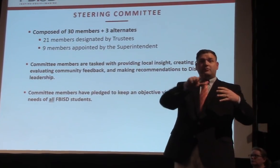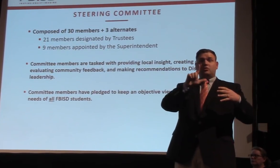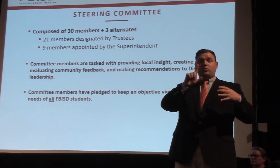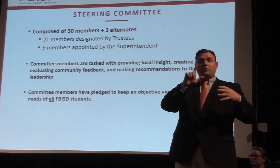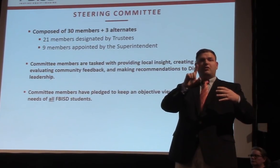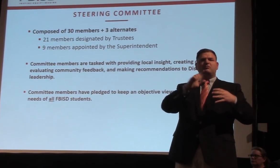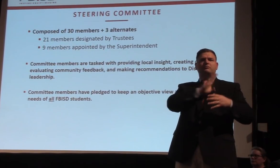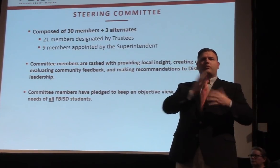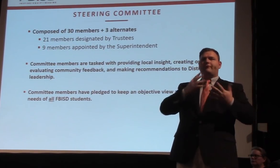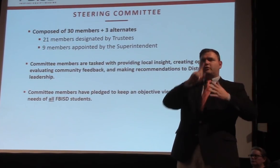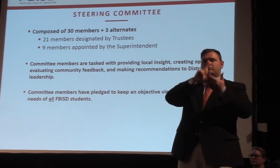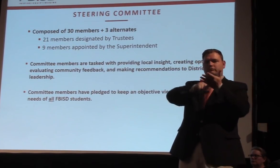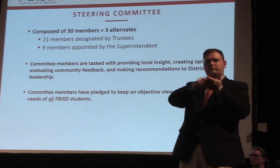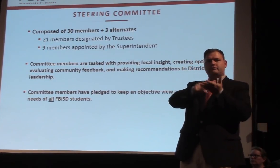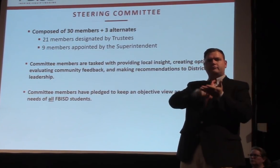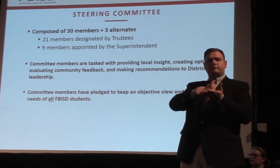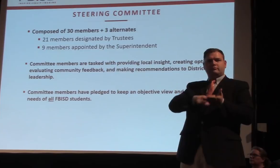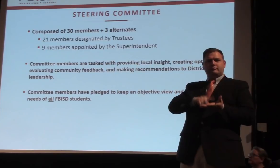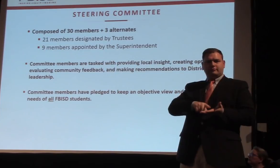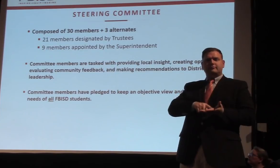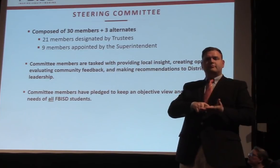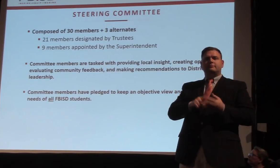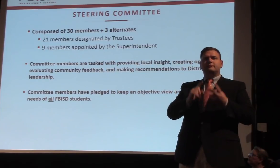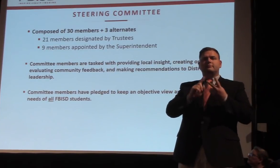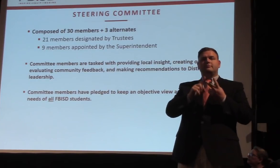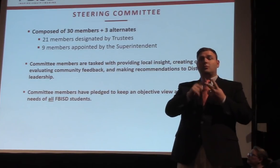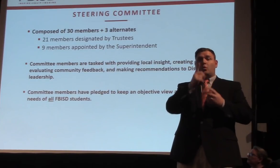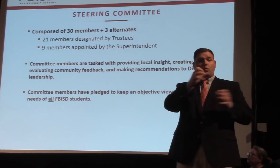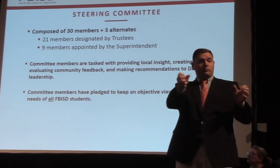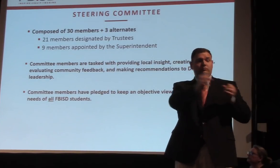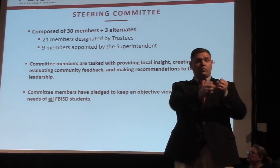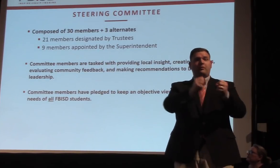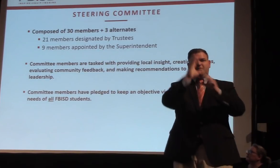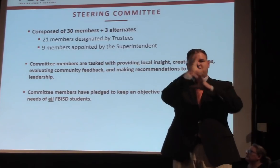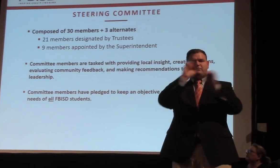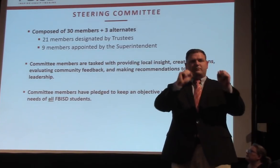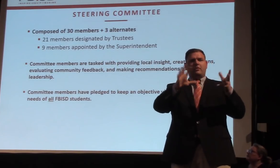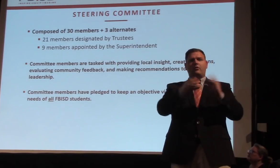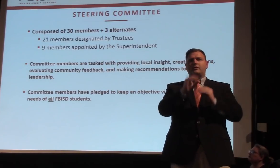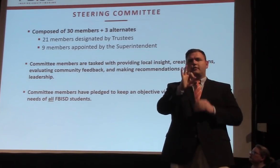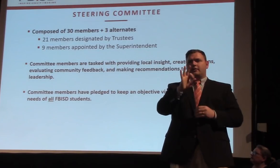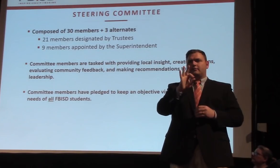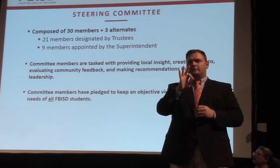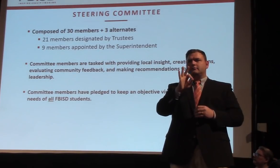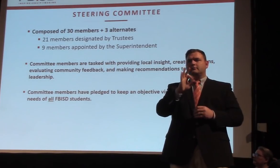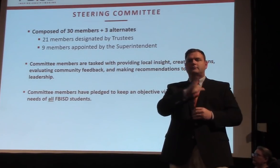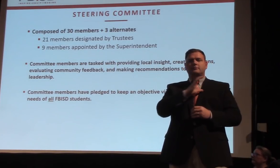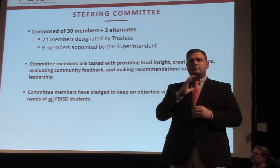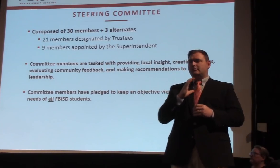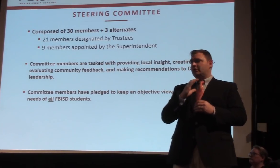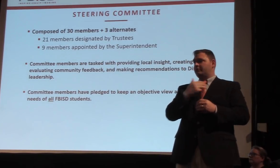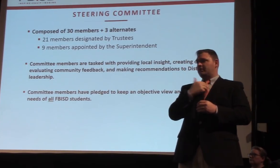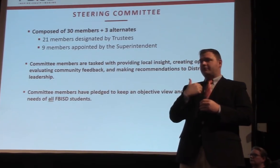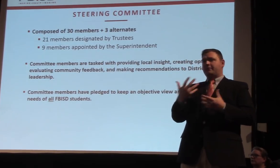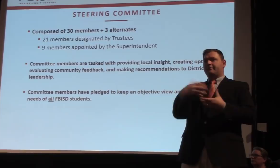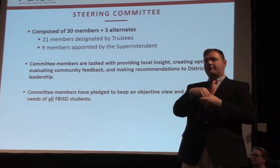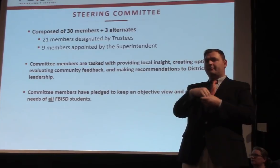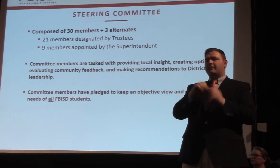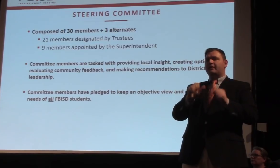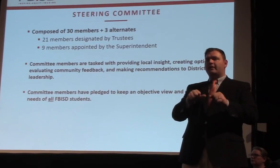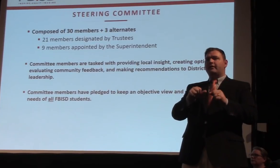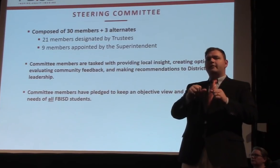trustees. Nine were appointed by the superintendent. The committee members are tasked with providing local insight, creating options,